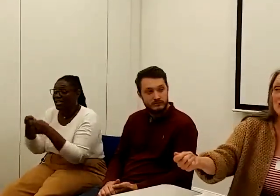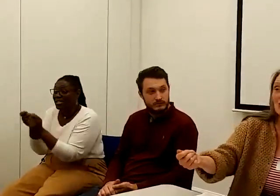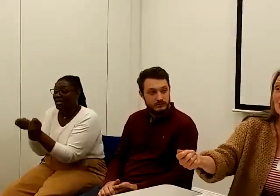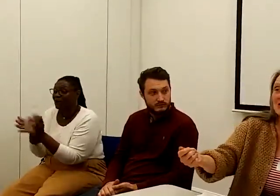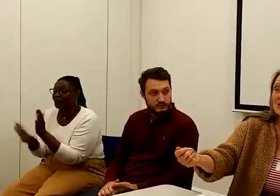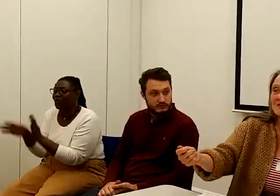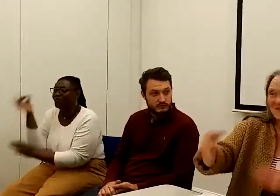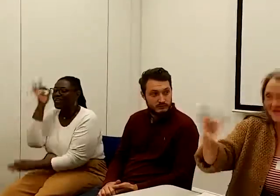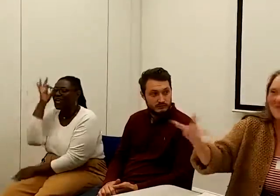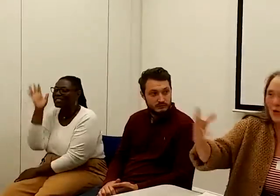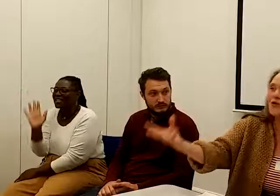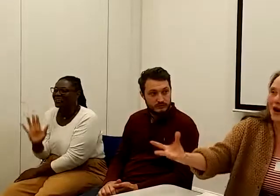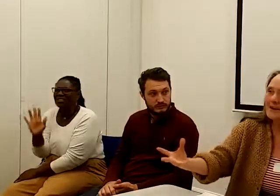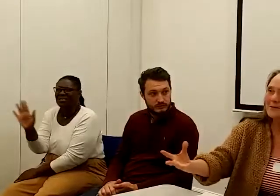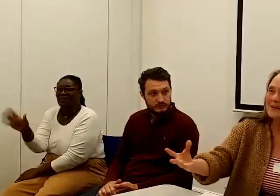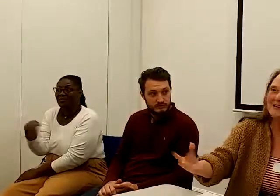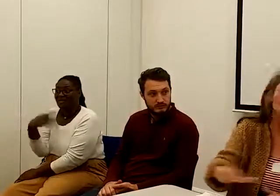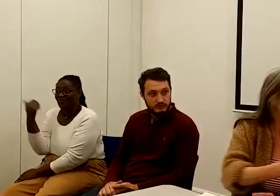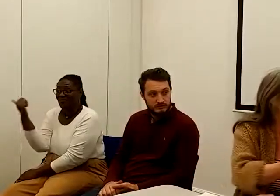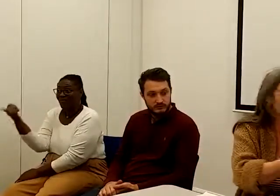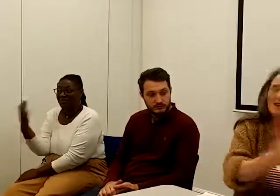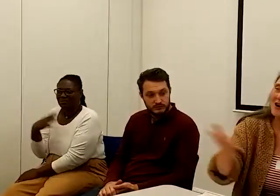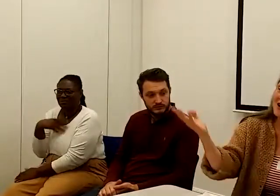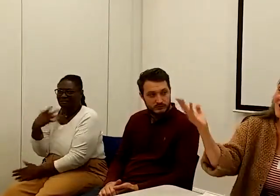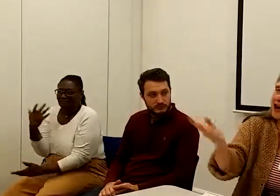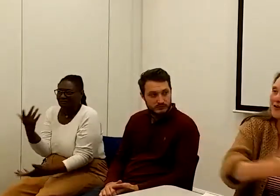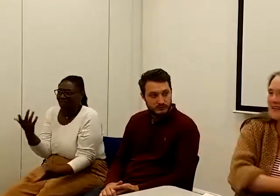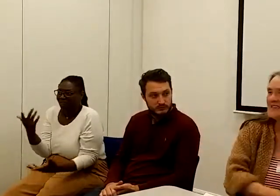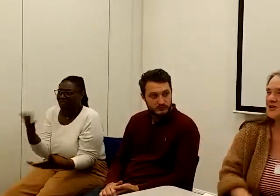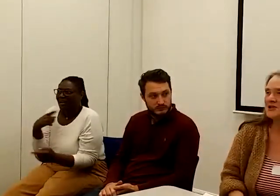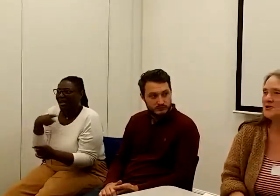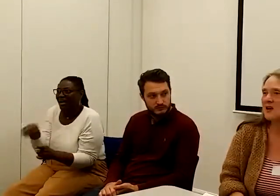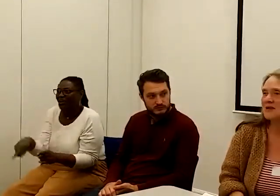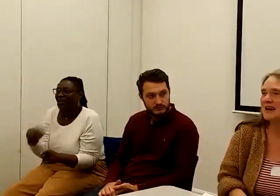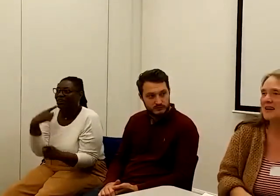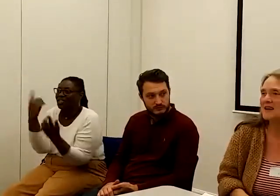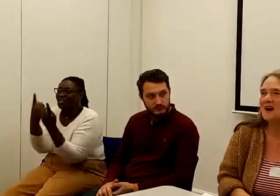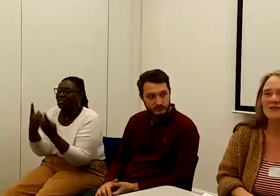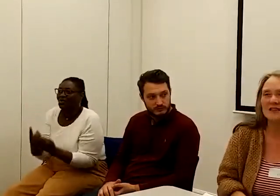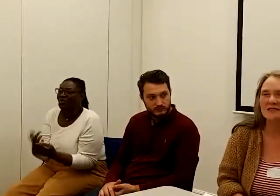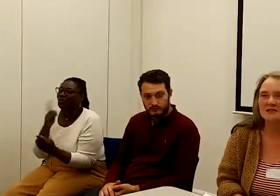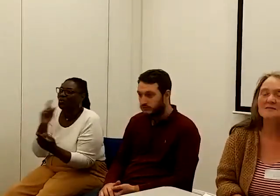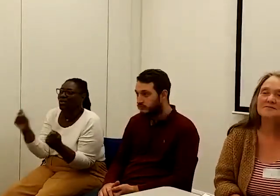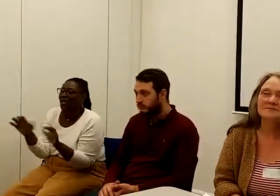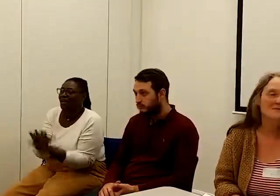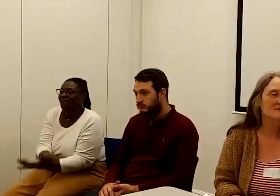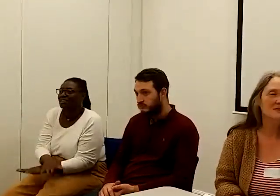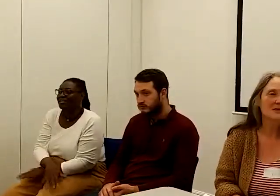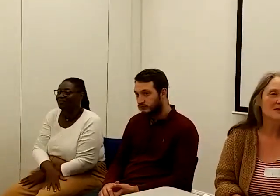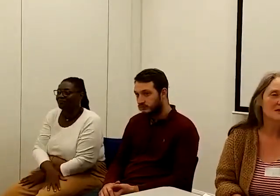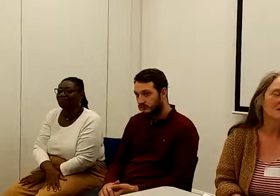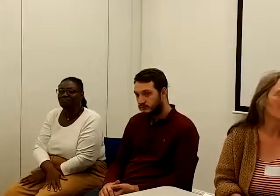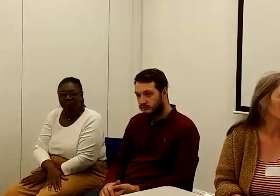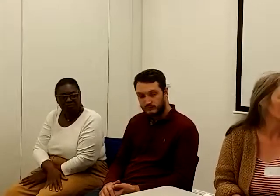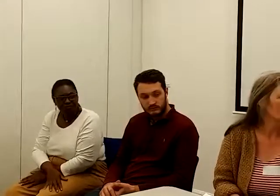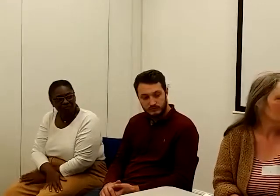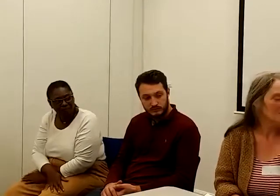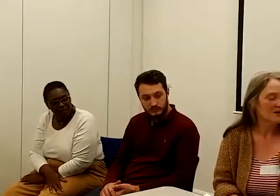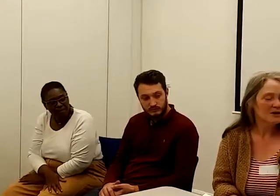council, which is all right, but it, a lot of these issues don't get covered. So, about a couple of